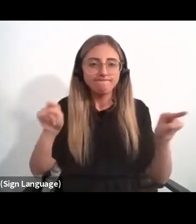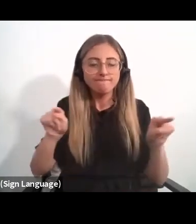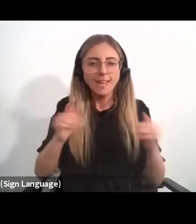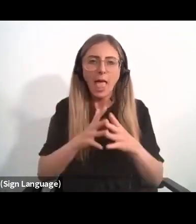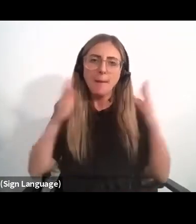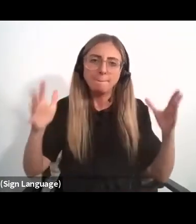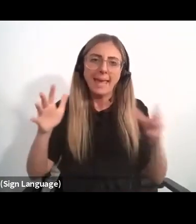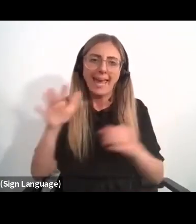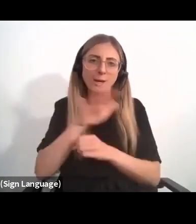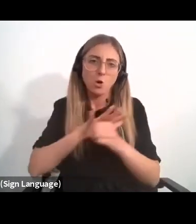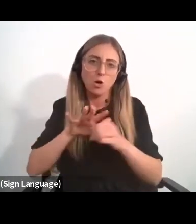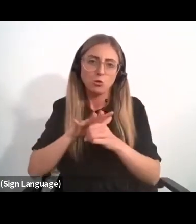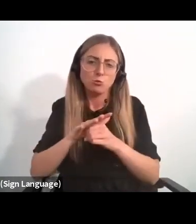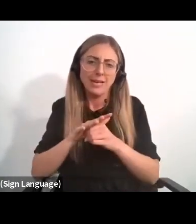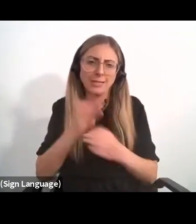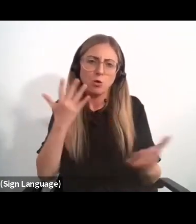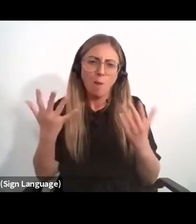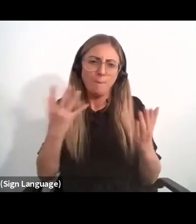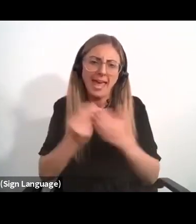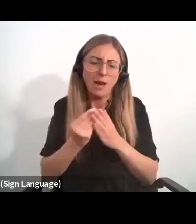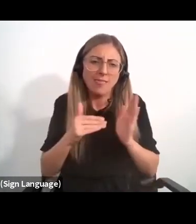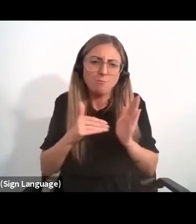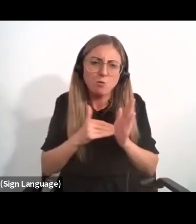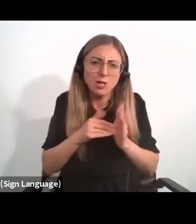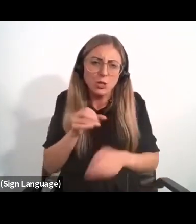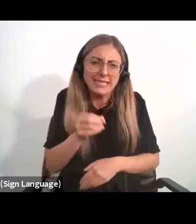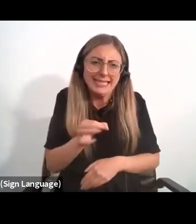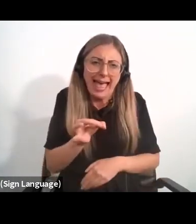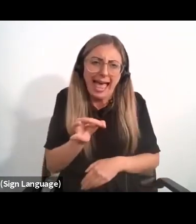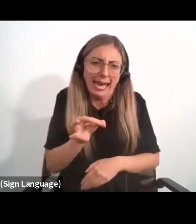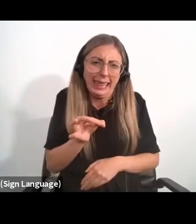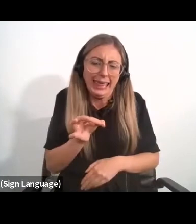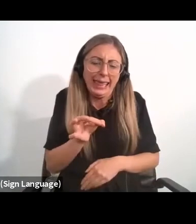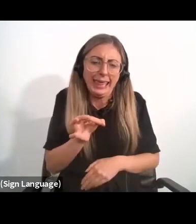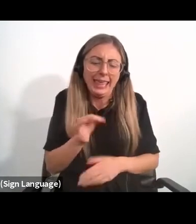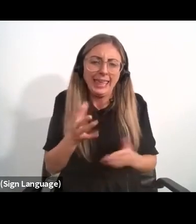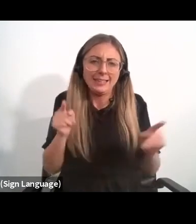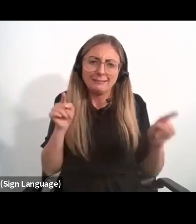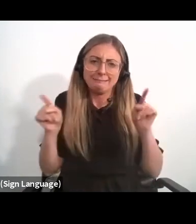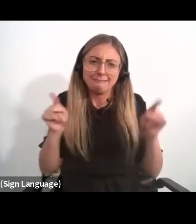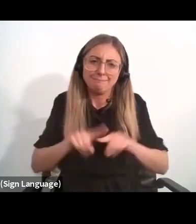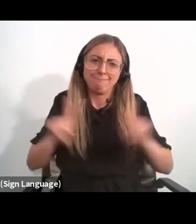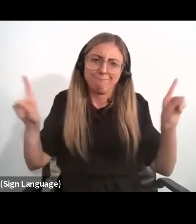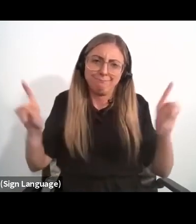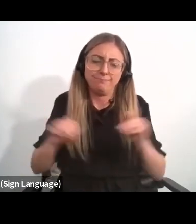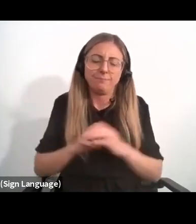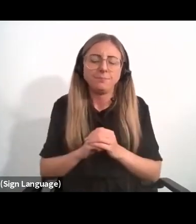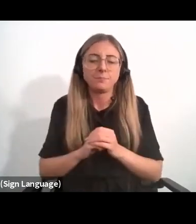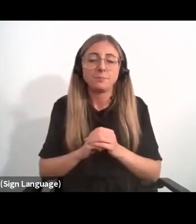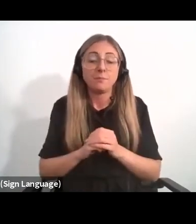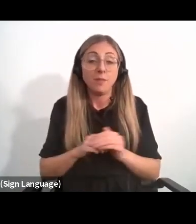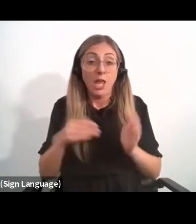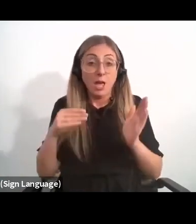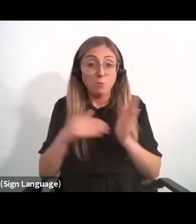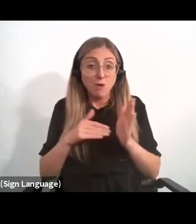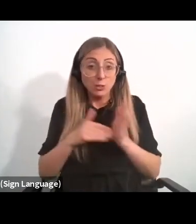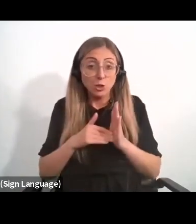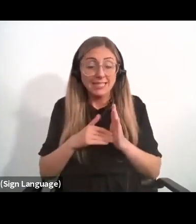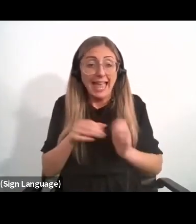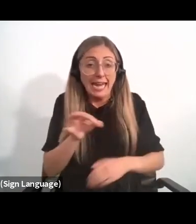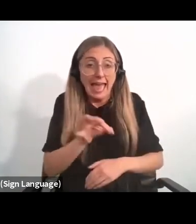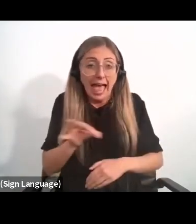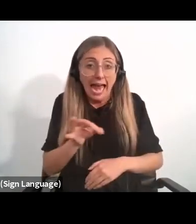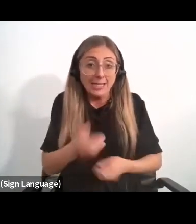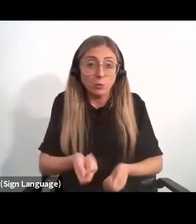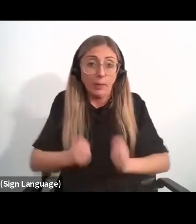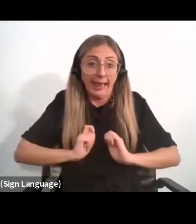countries compared to tiny Mauritius, but the challenges of conservation transcend national boundaries. Even though Mauritius and Nabal islands are